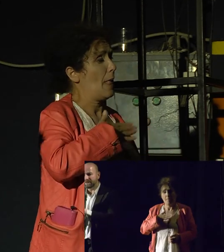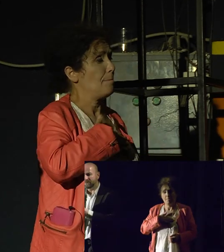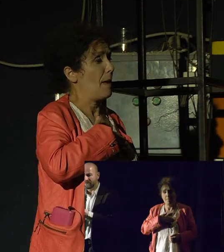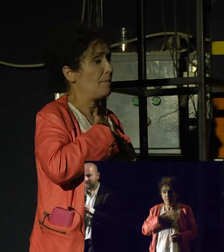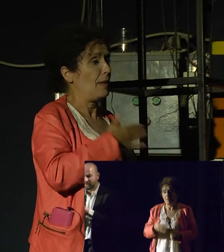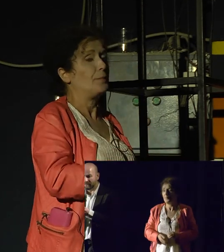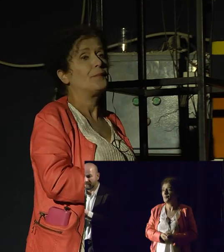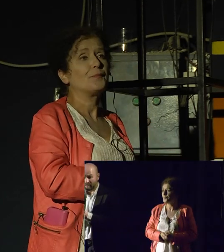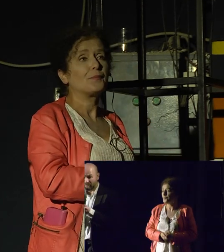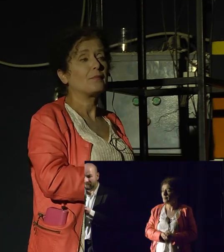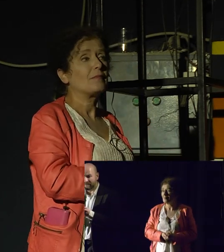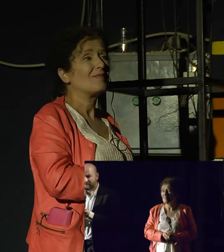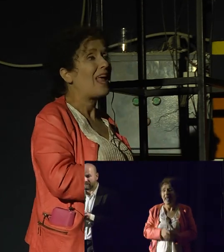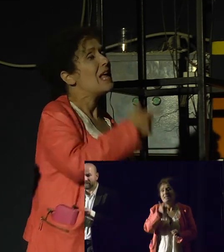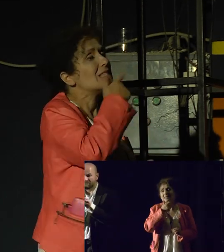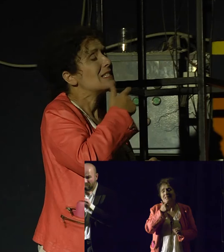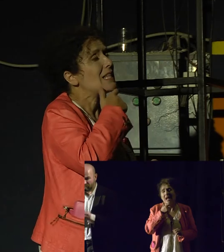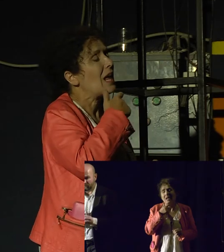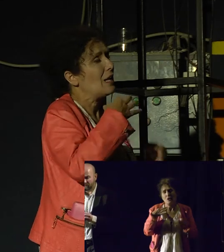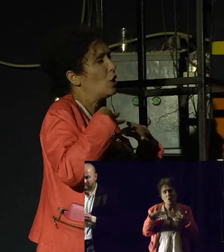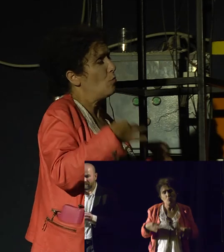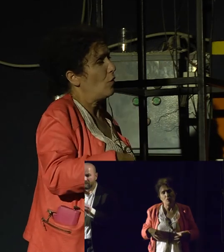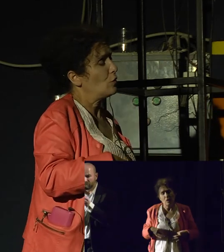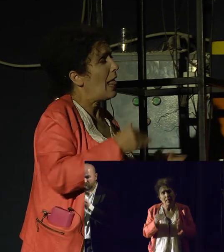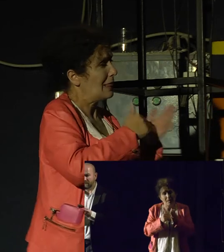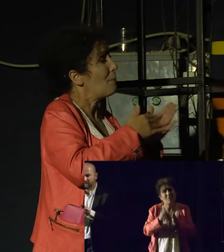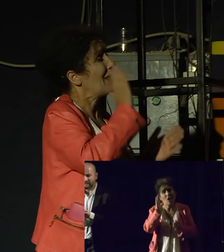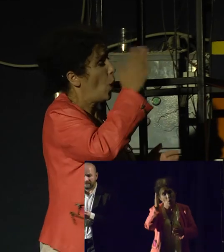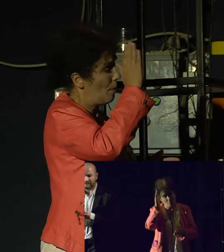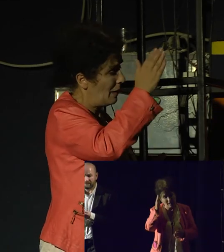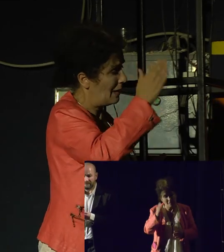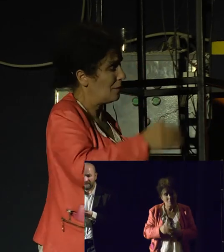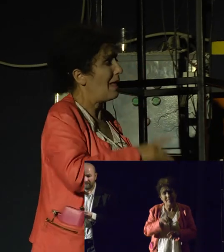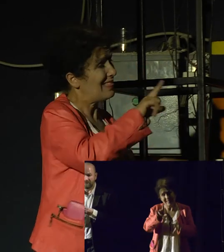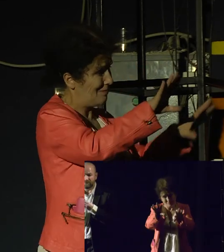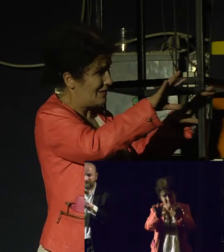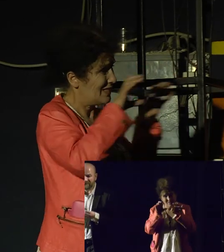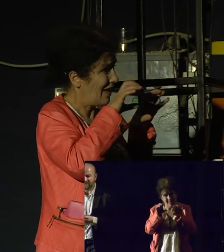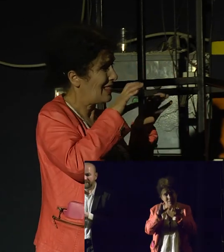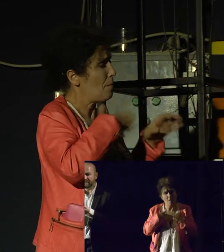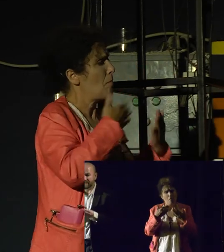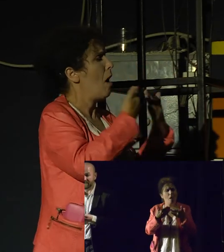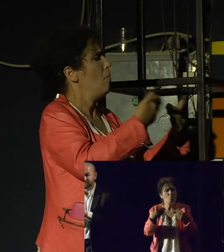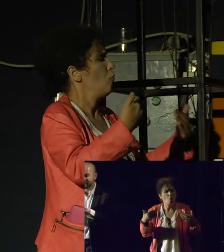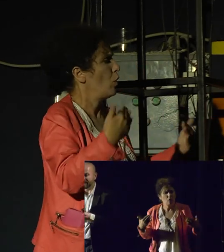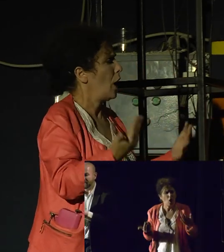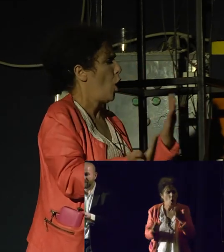But we need to understand that there's a modern, newly organized, and freshly